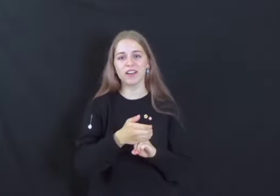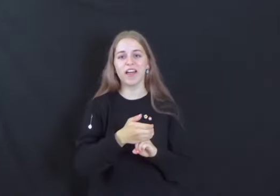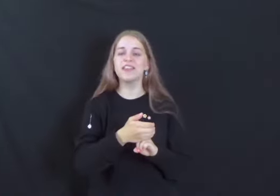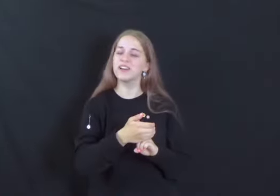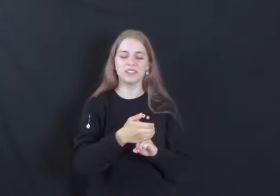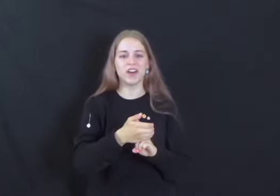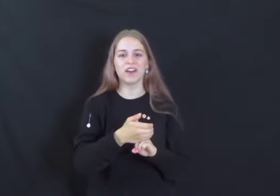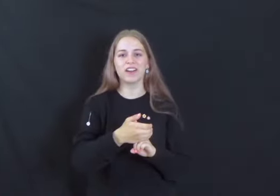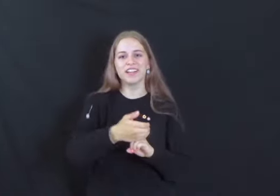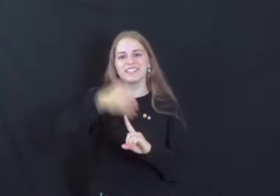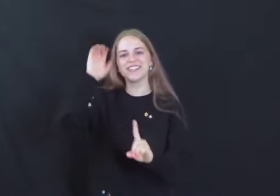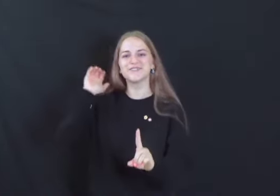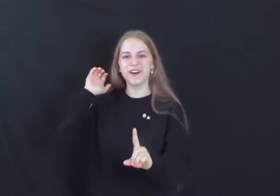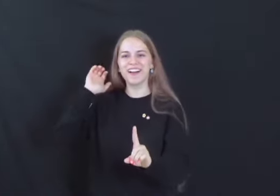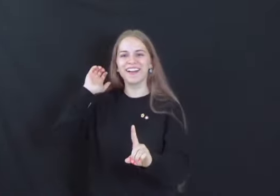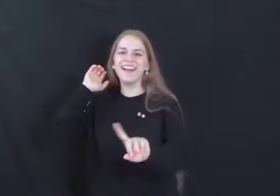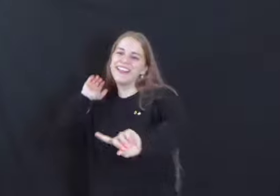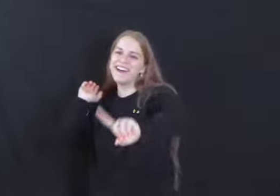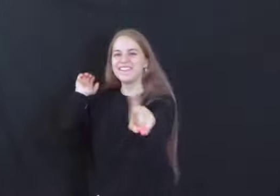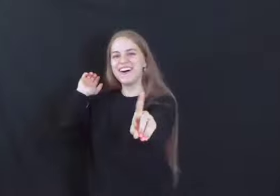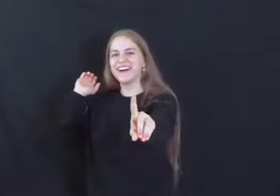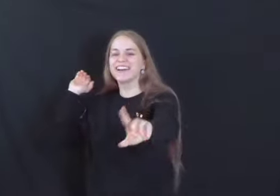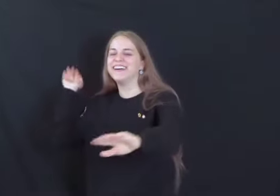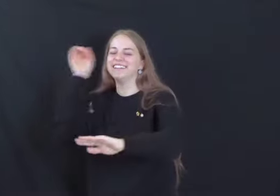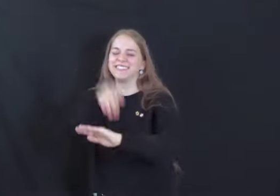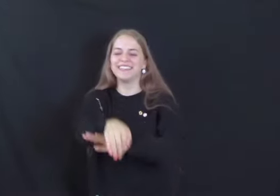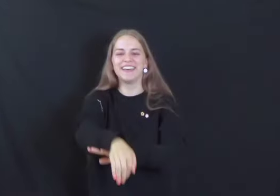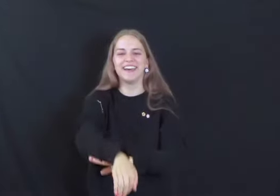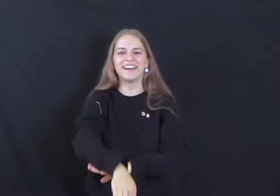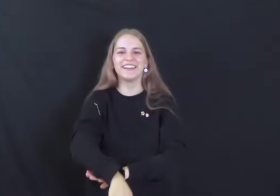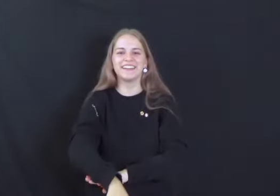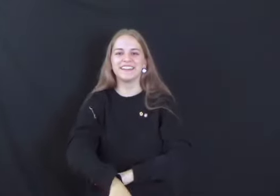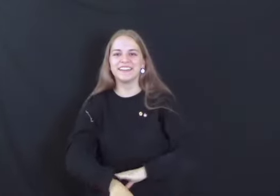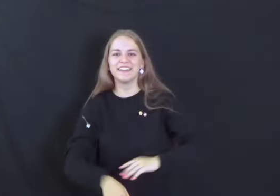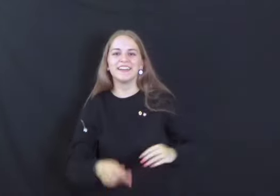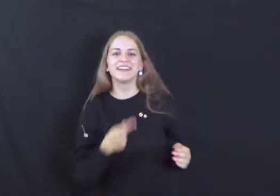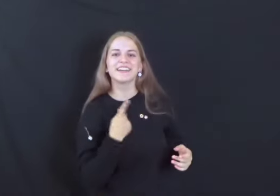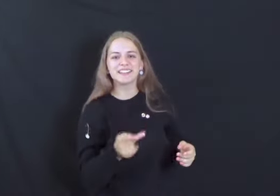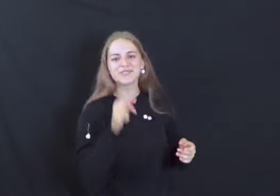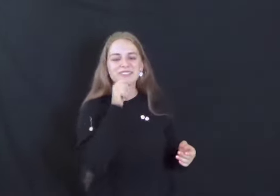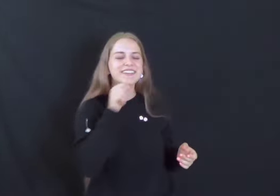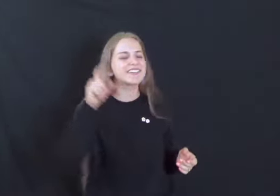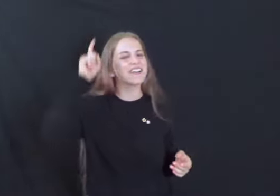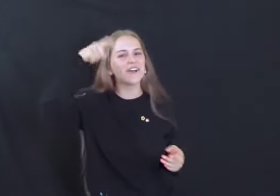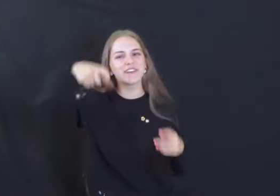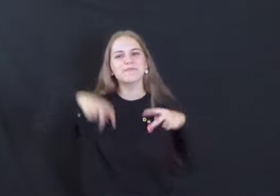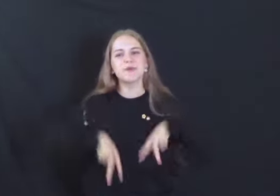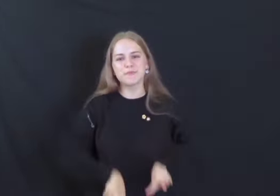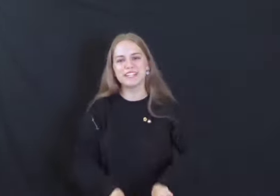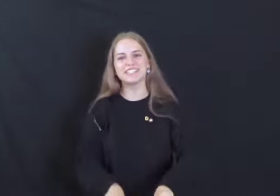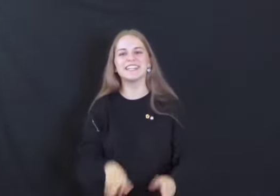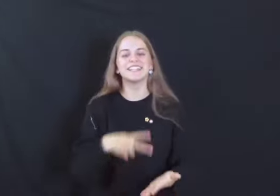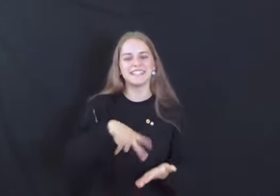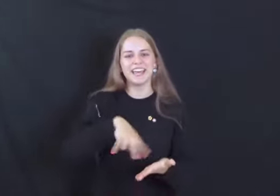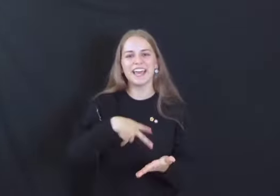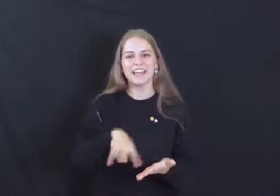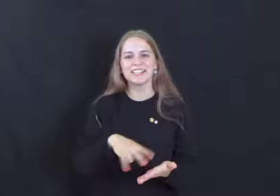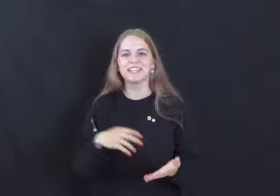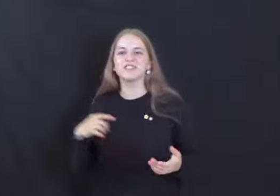the talk Just walk the walk Just walk Cause we don't even know what should do There's